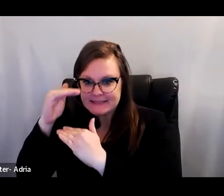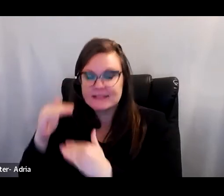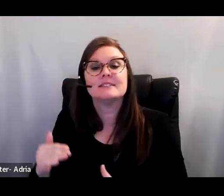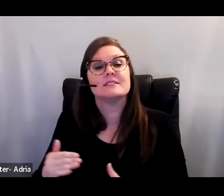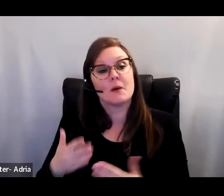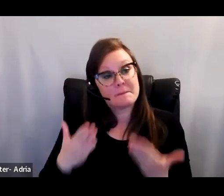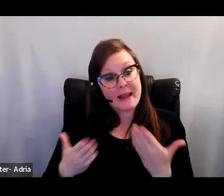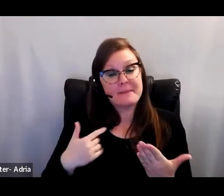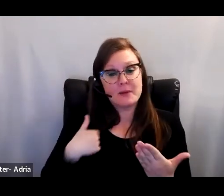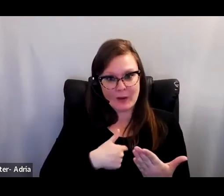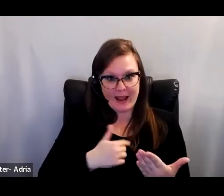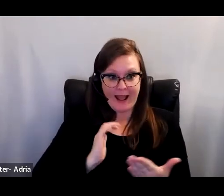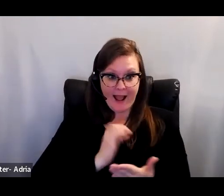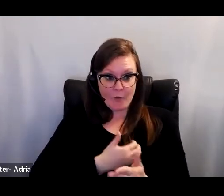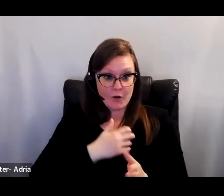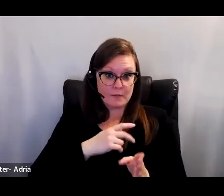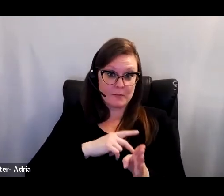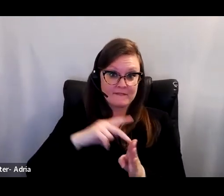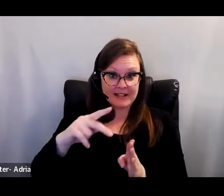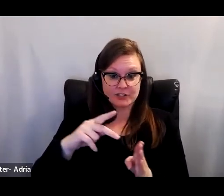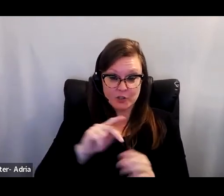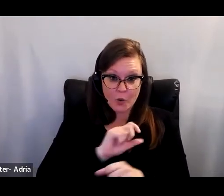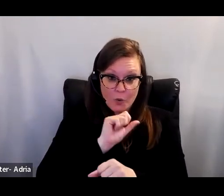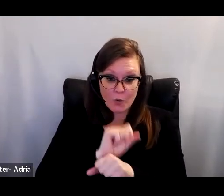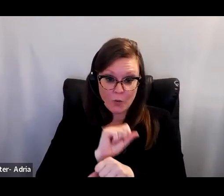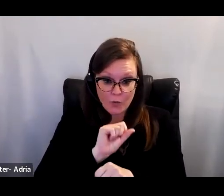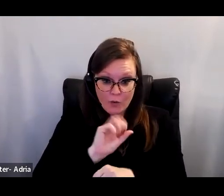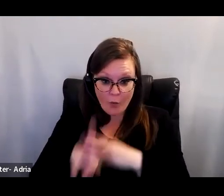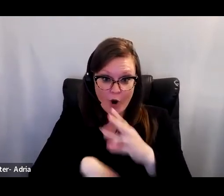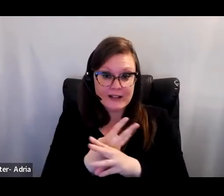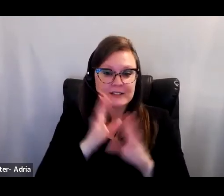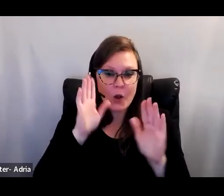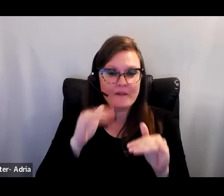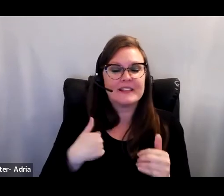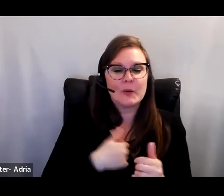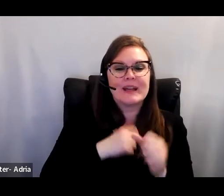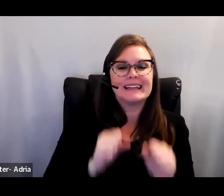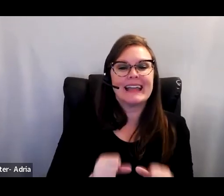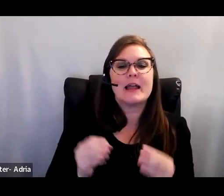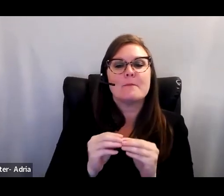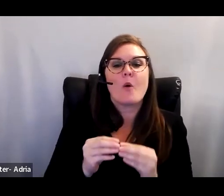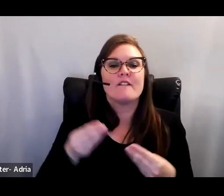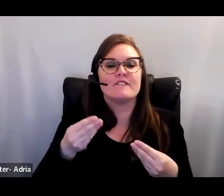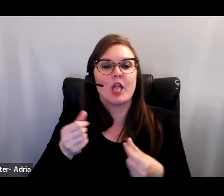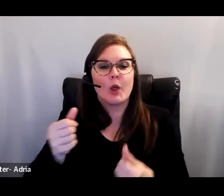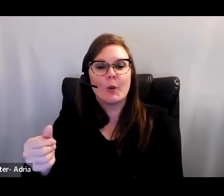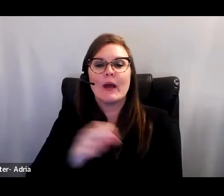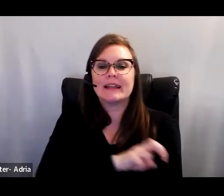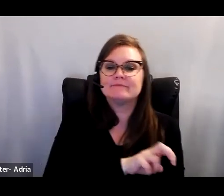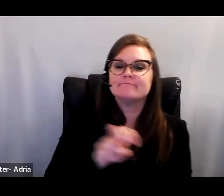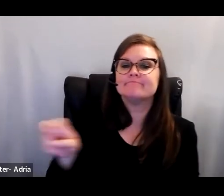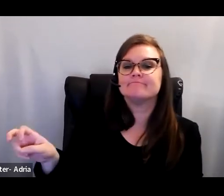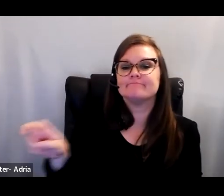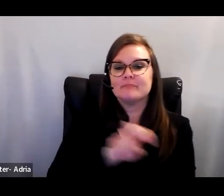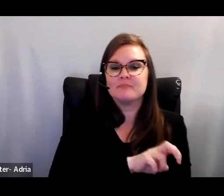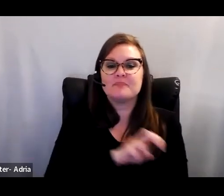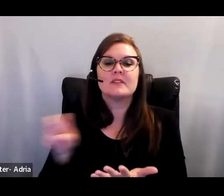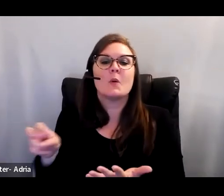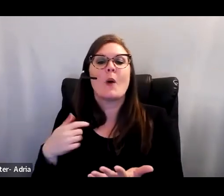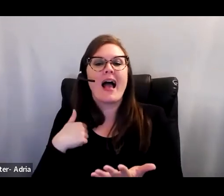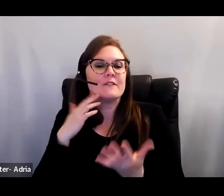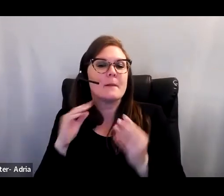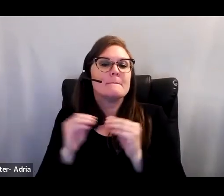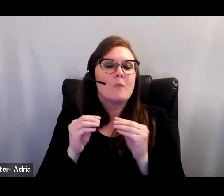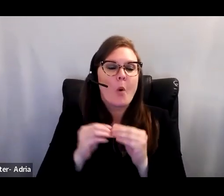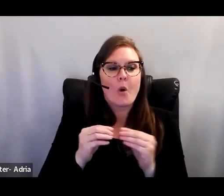professional worlds allowed us to work more fluidly across disciplinary boundaries, we may have more success finding solutions to